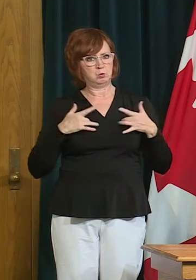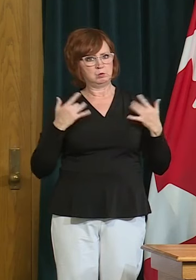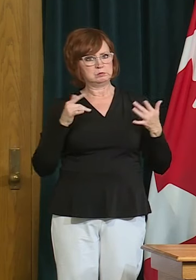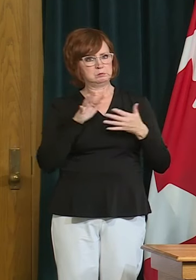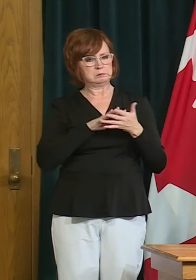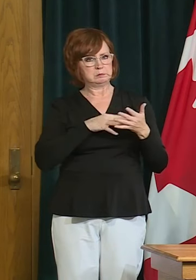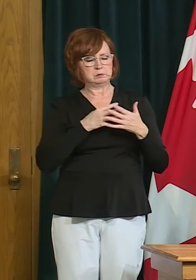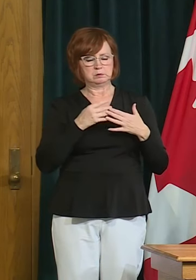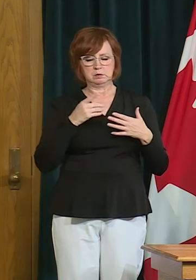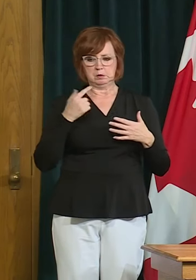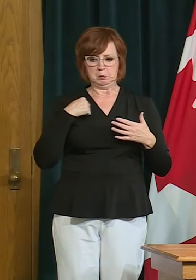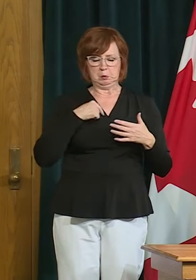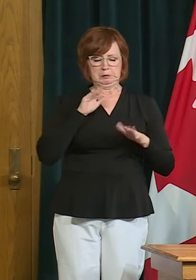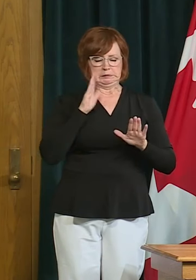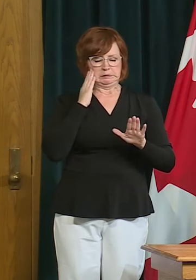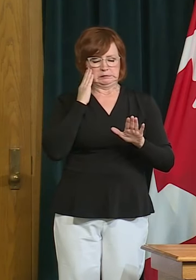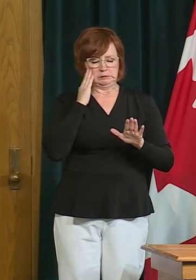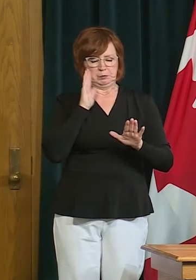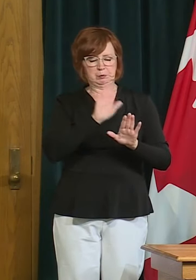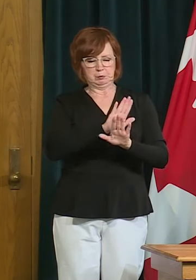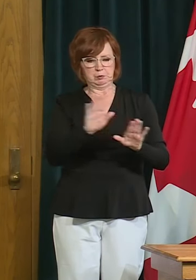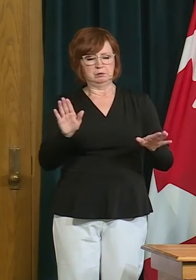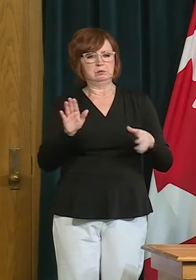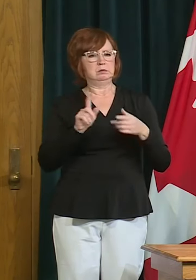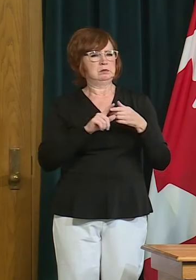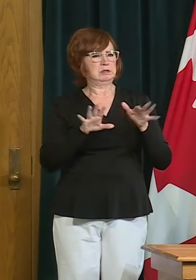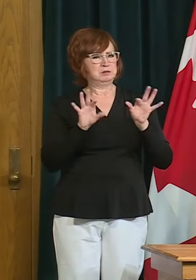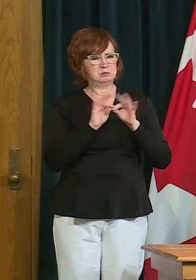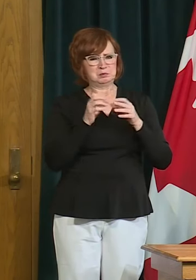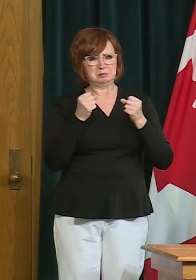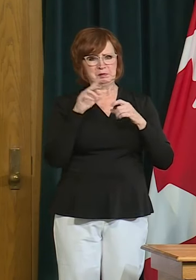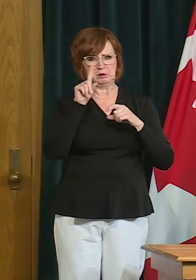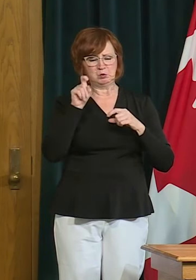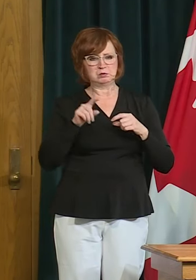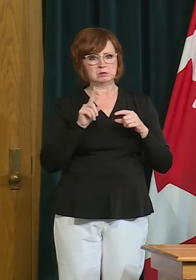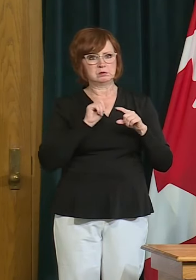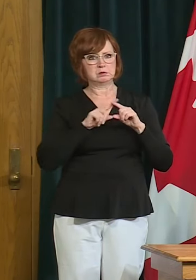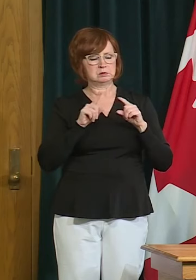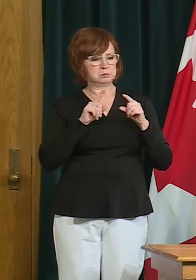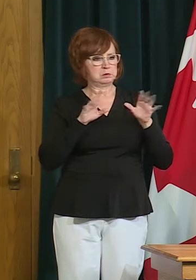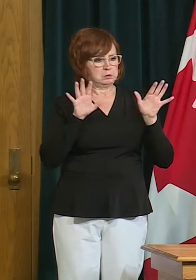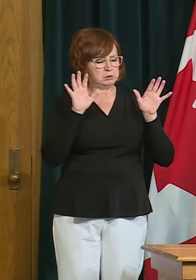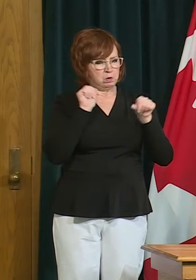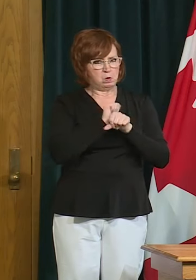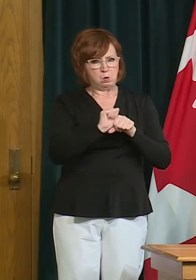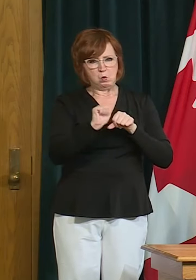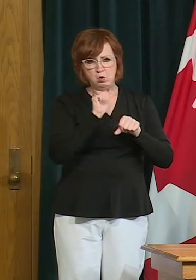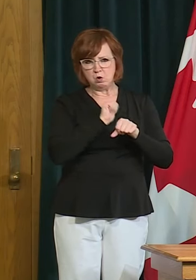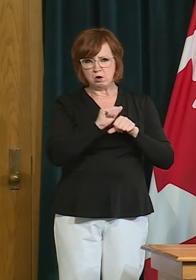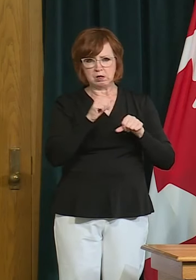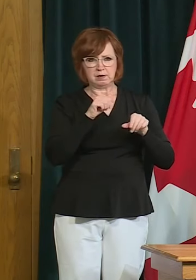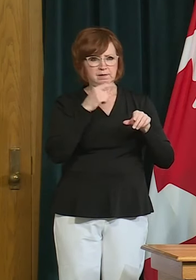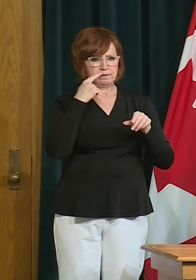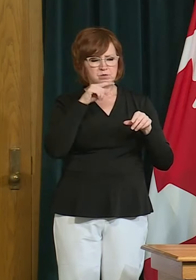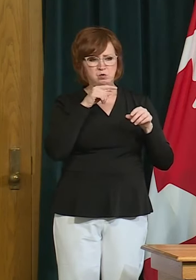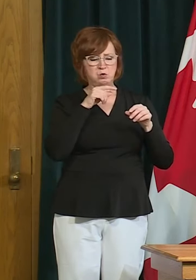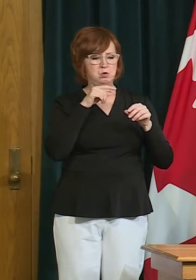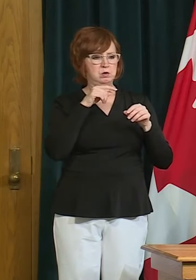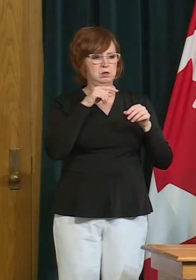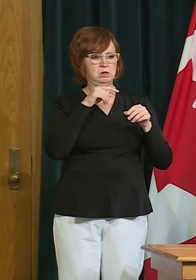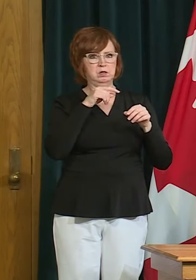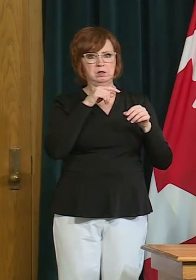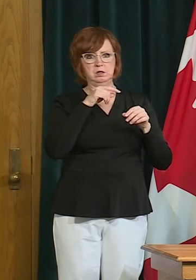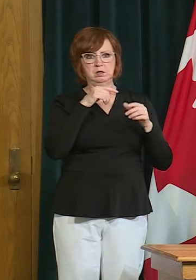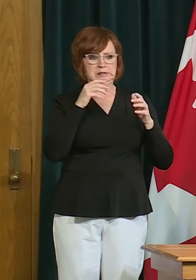parameters can be for uh for playground equipment for organized sports we we want parents to be parents we want that to happen